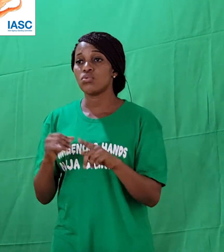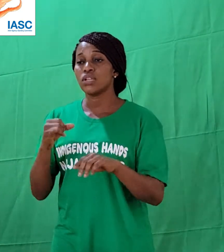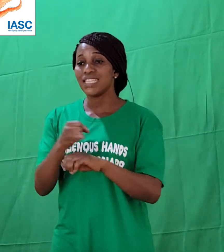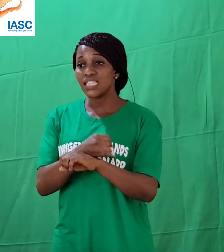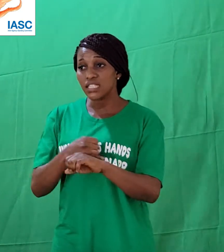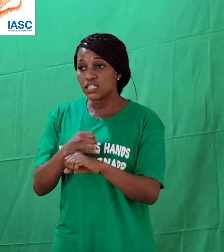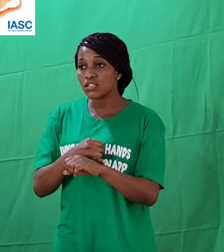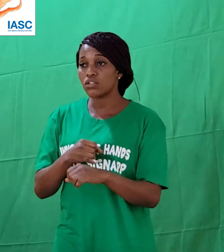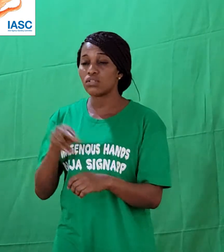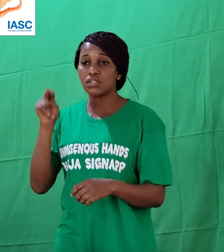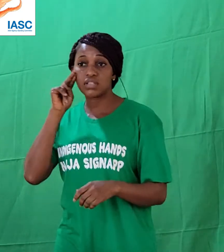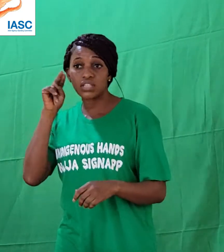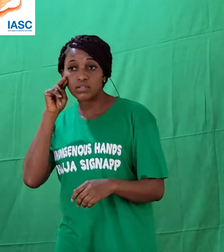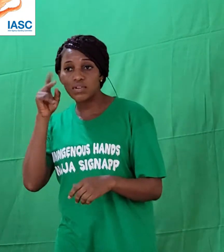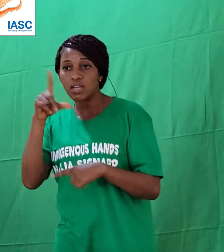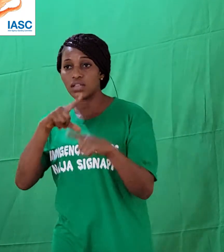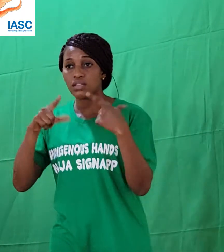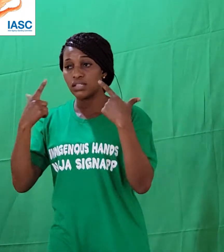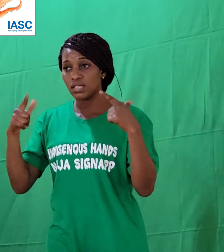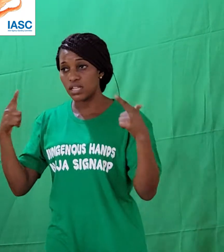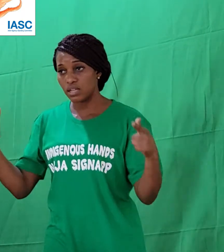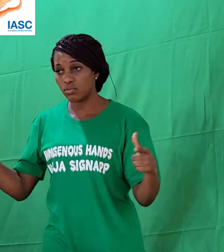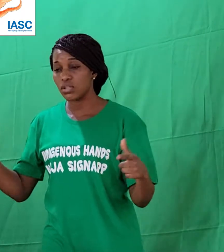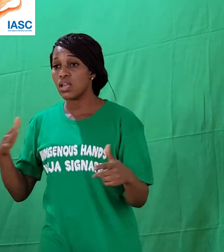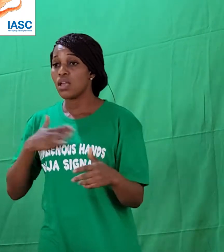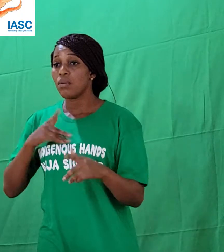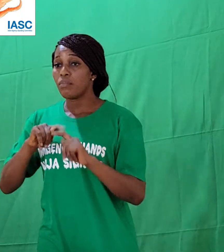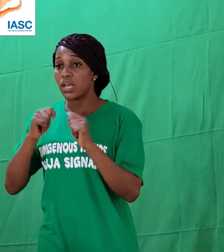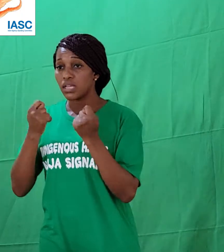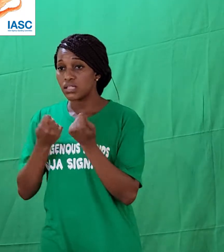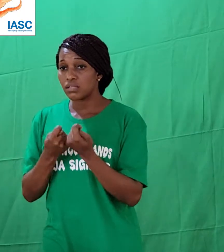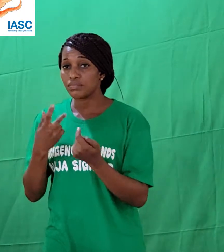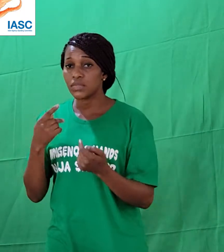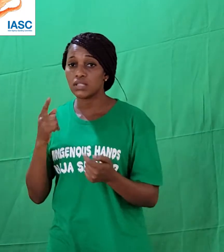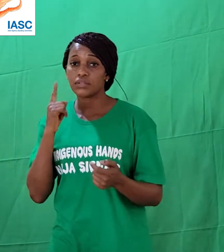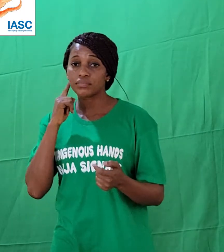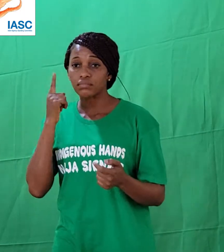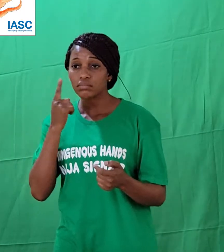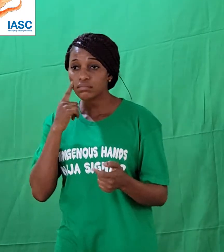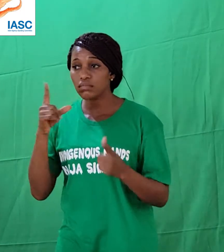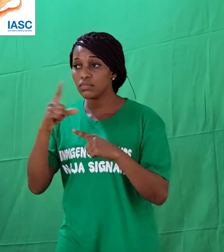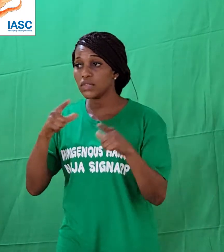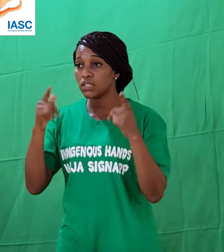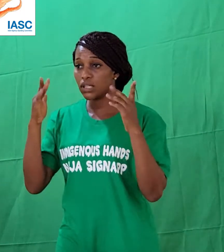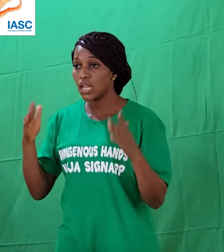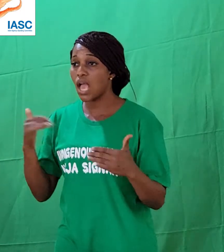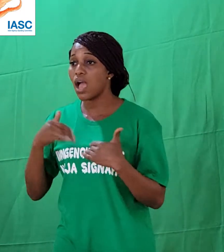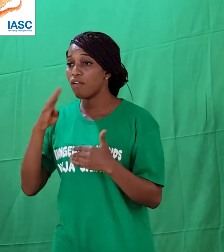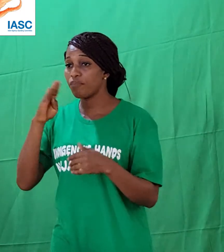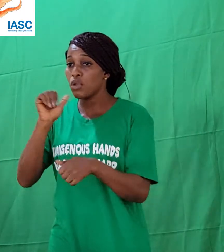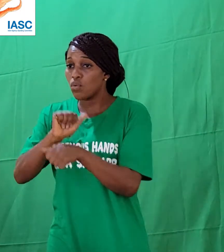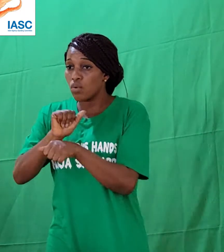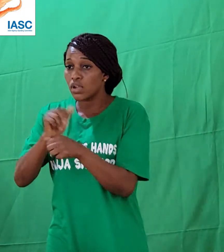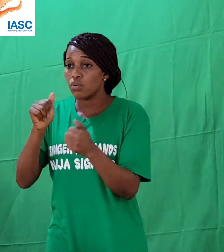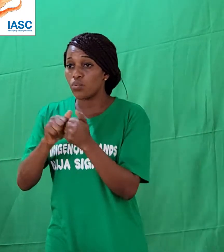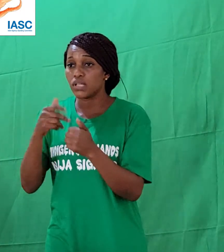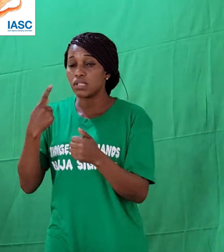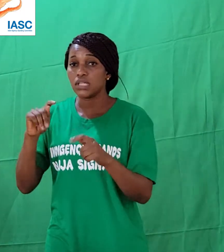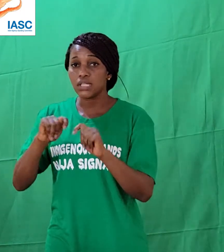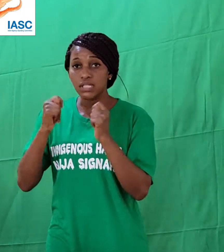And so, my team, the Deaf Signers, have been working with the team SDALE to